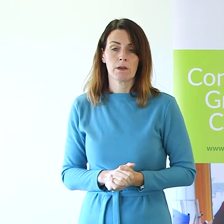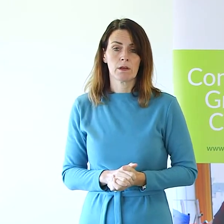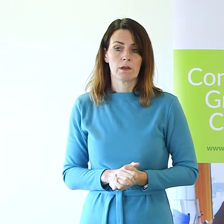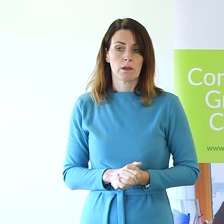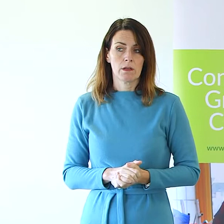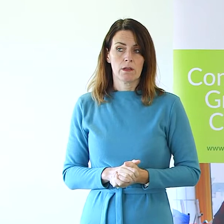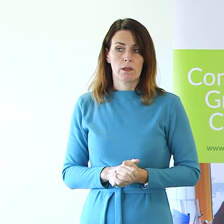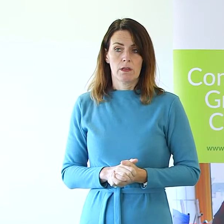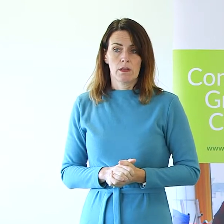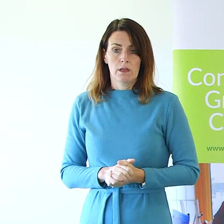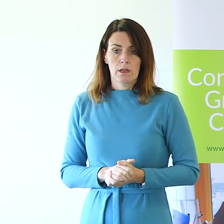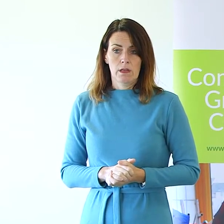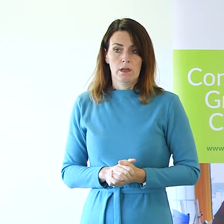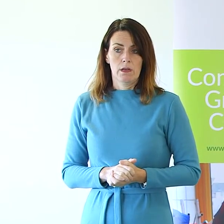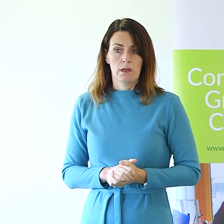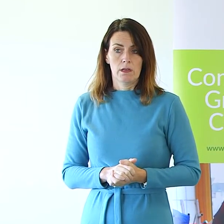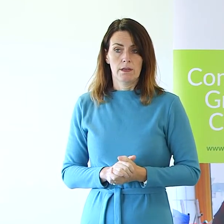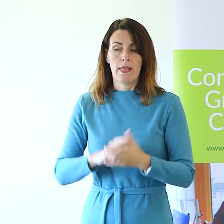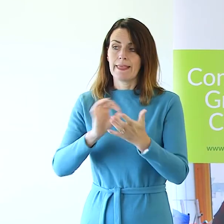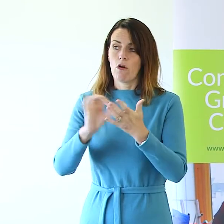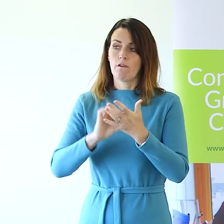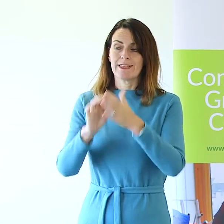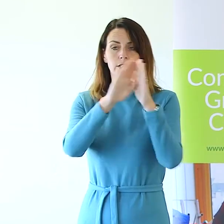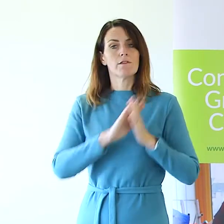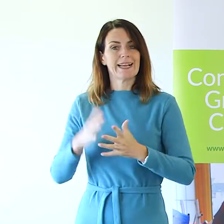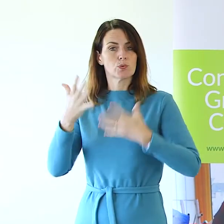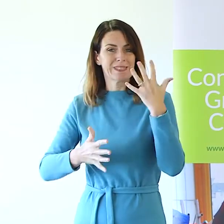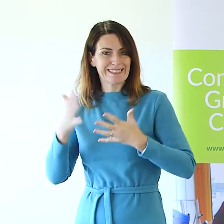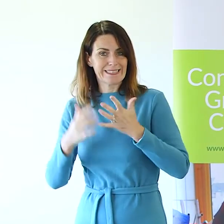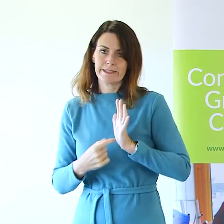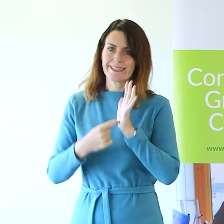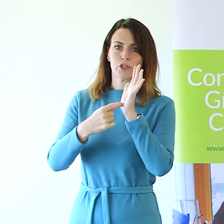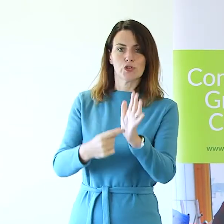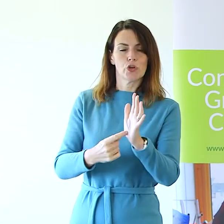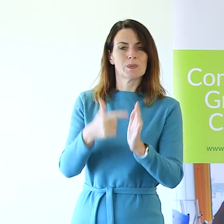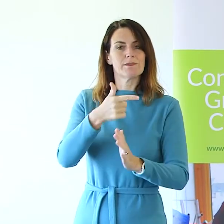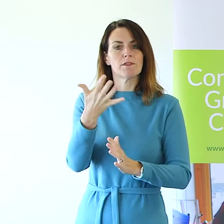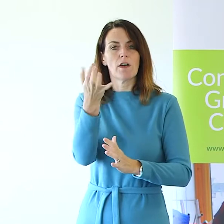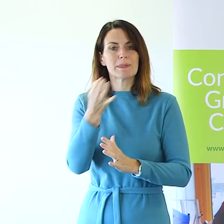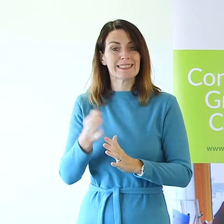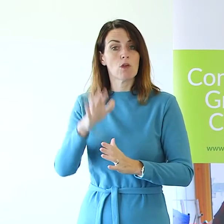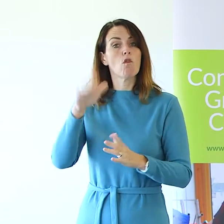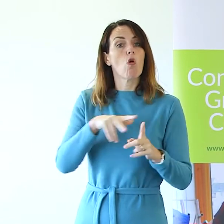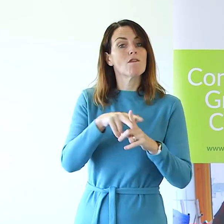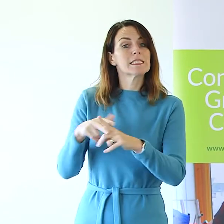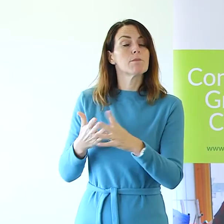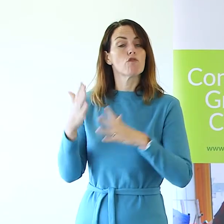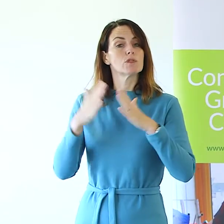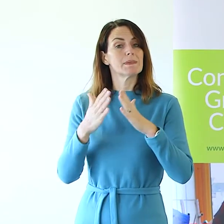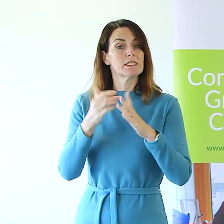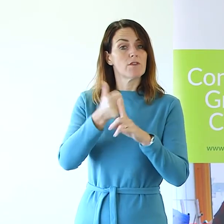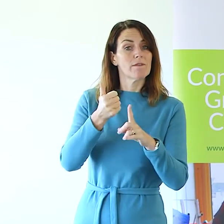According to the Office of National Statistics, 75% of victims in domestic abuse-related